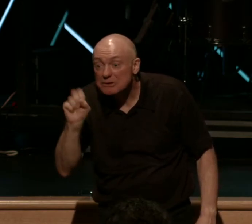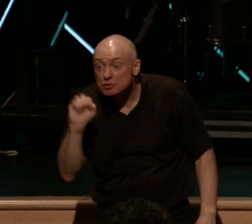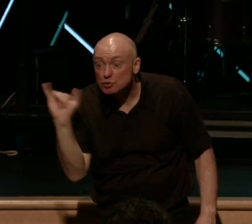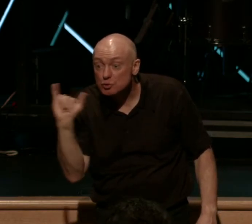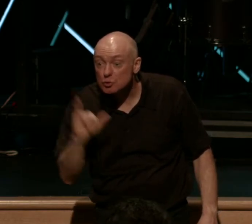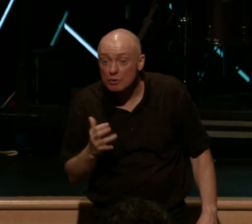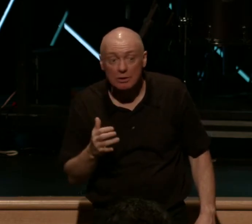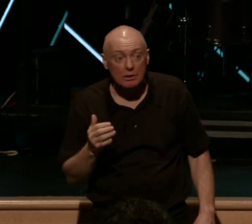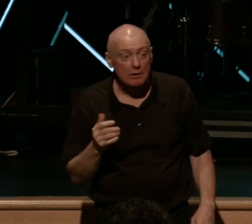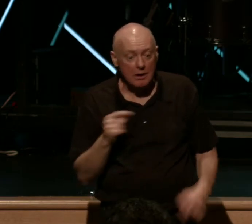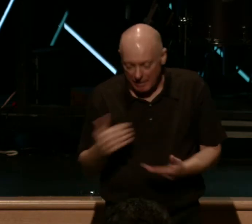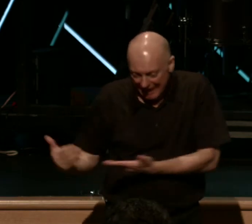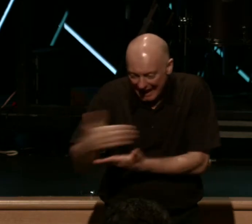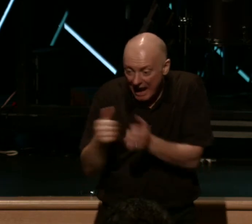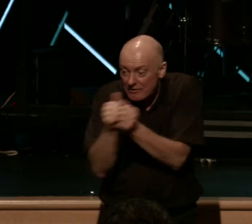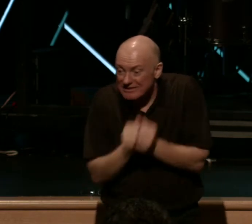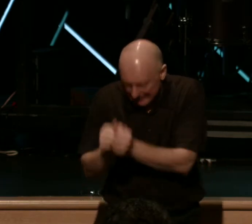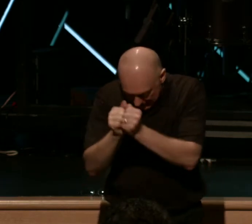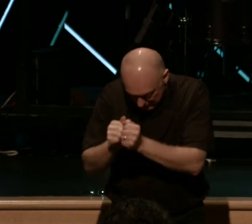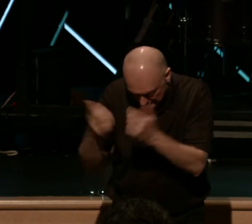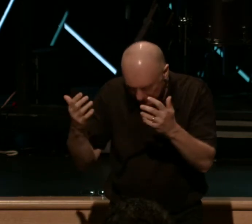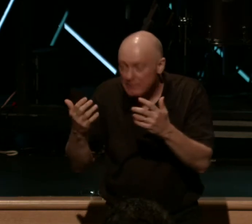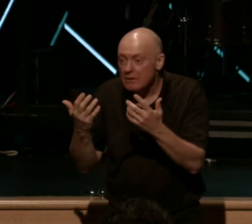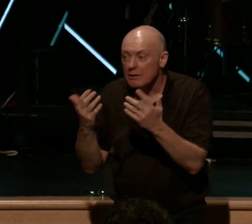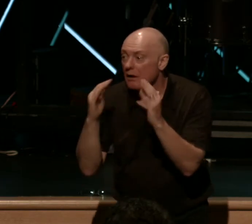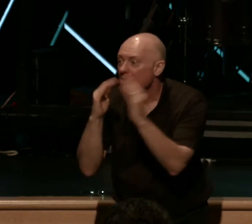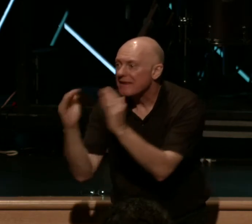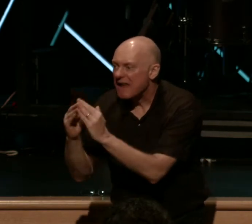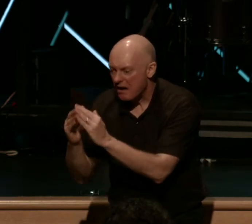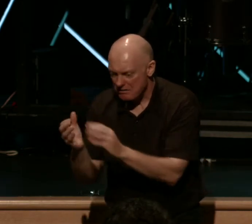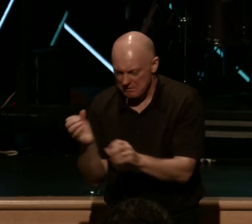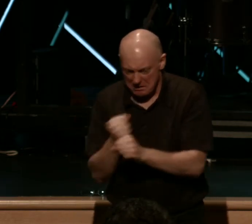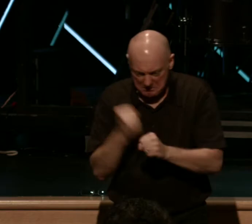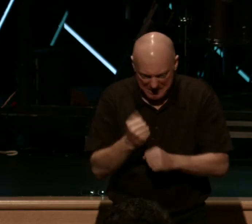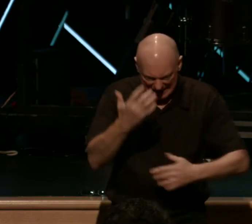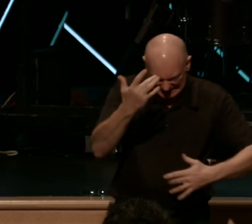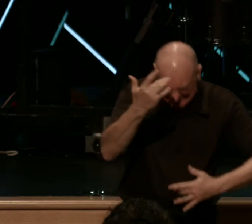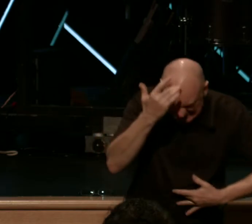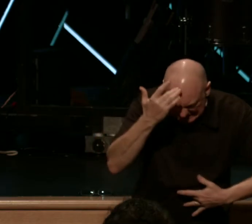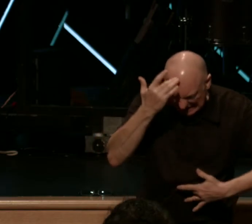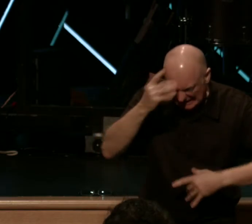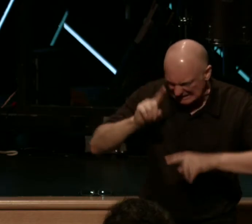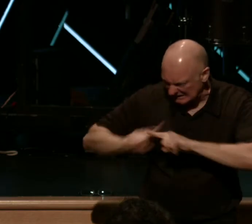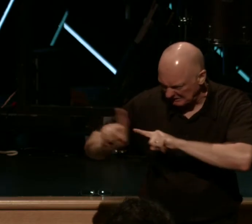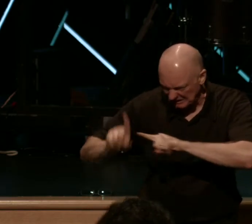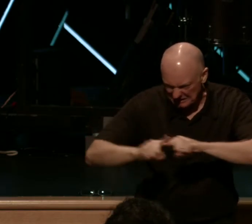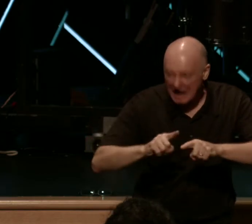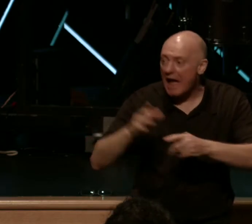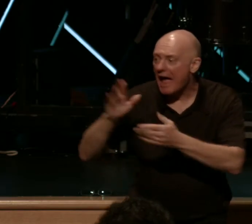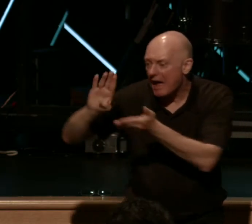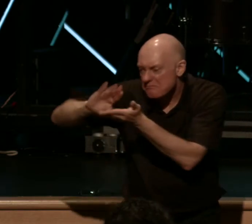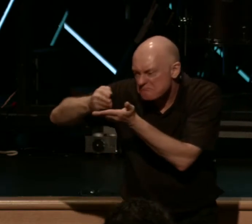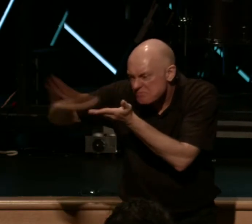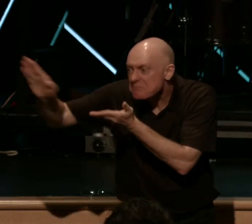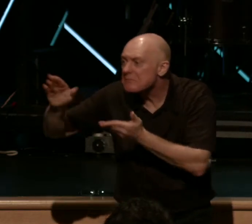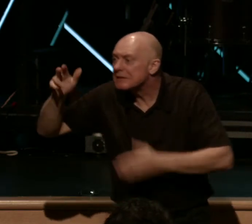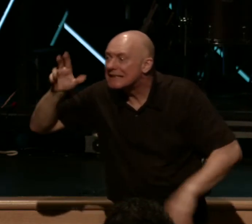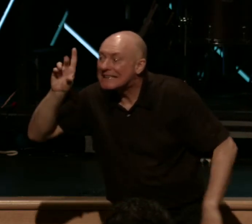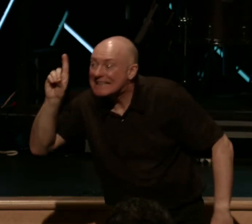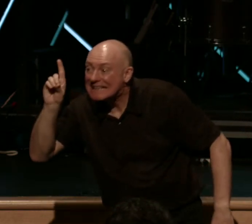When they were gathered together from the whole town, he healed many who were sick with various diseases and drove out many demons. And he would not